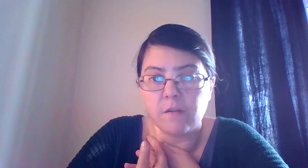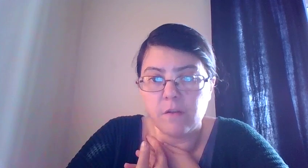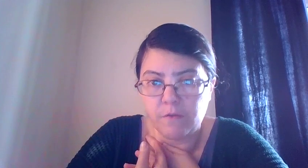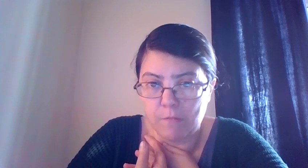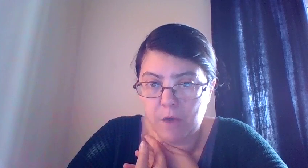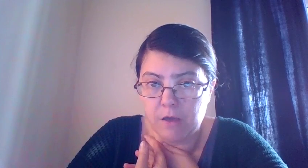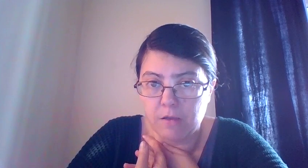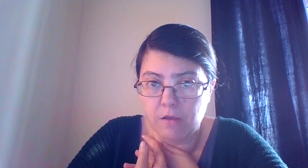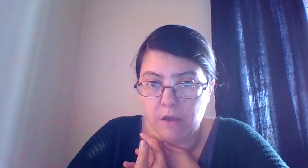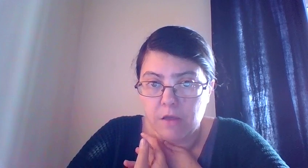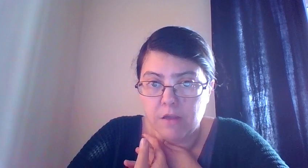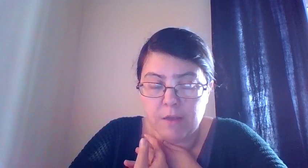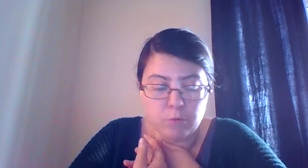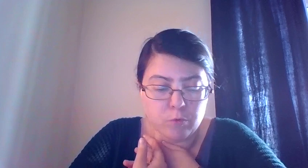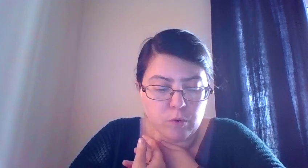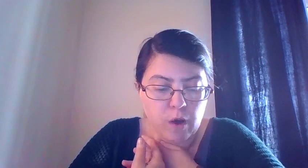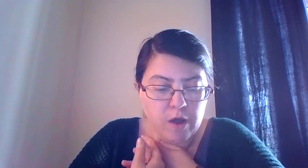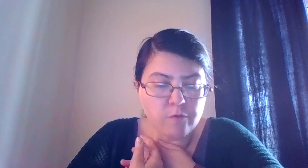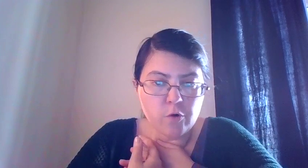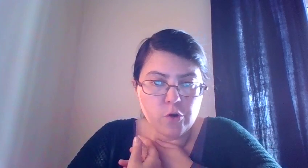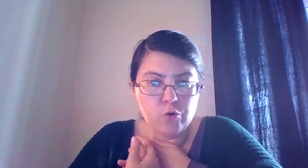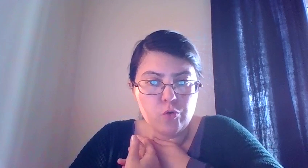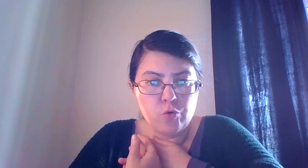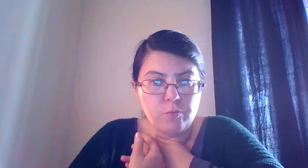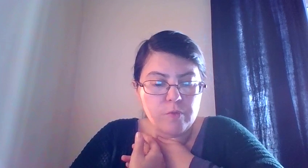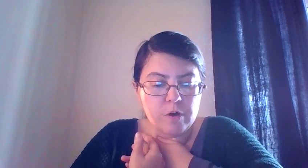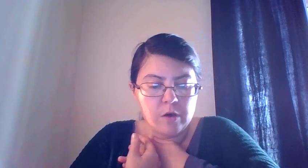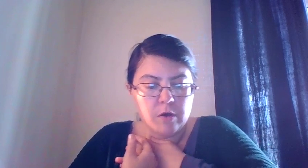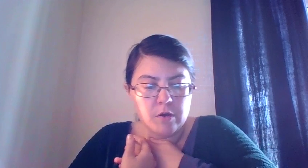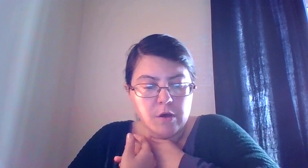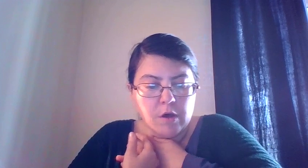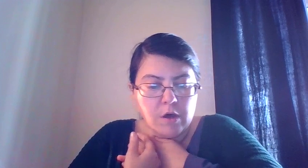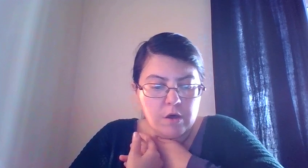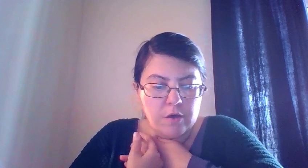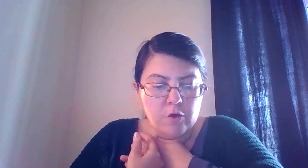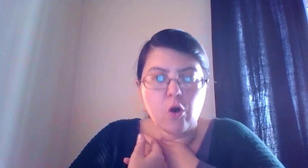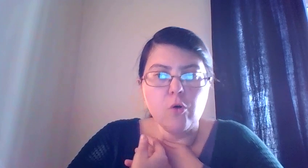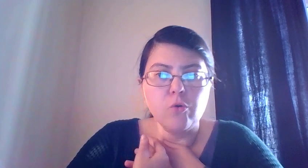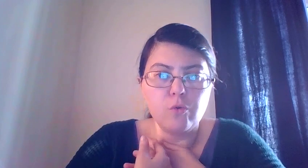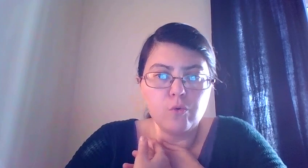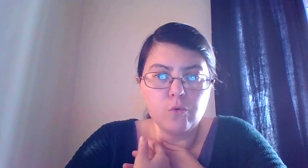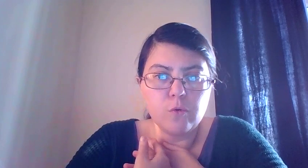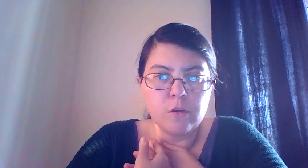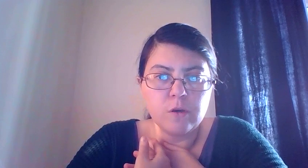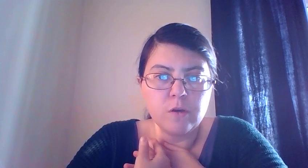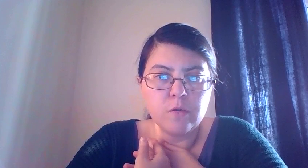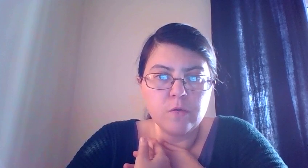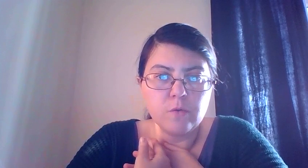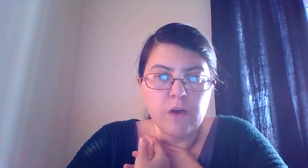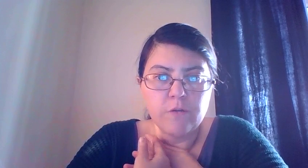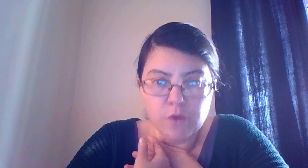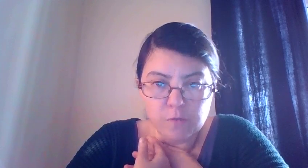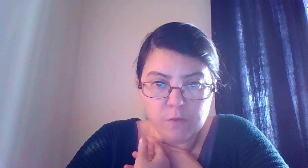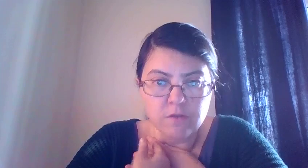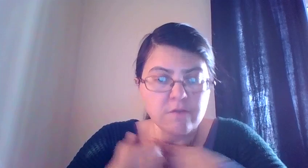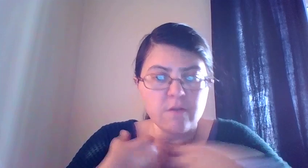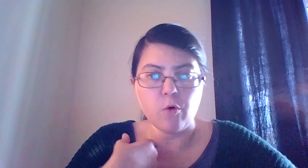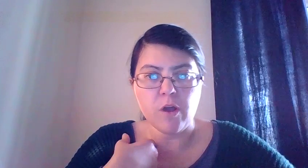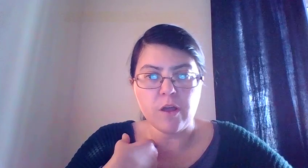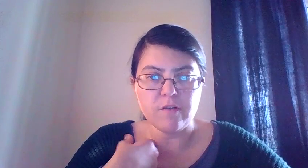of some kind that will require for you to go to, to have treatment somewhere else.